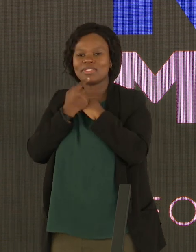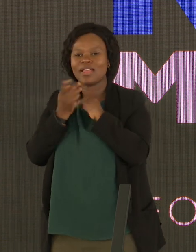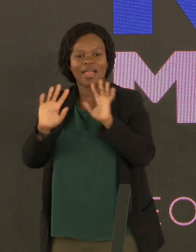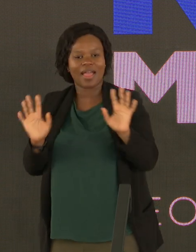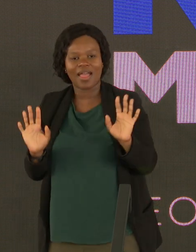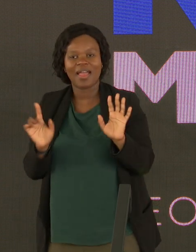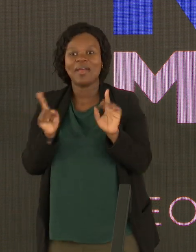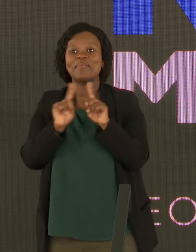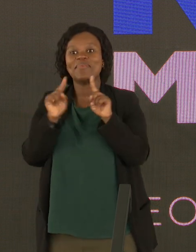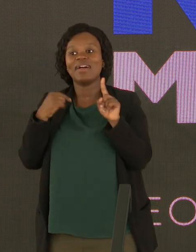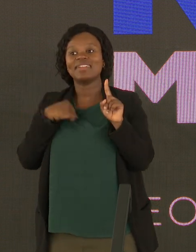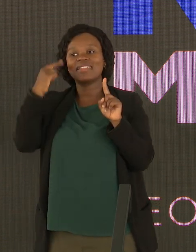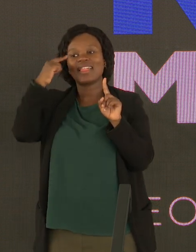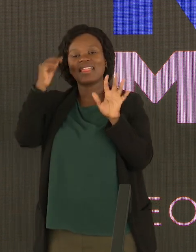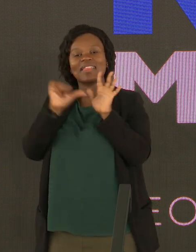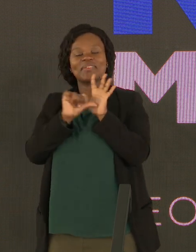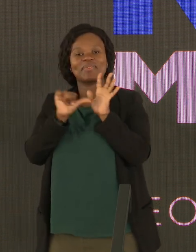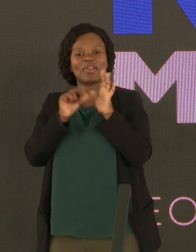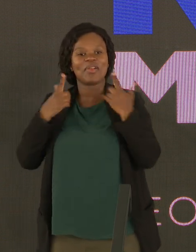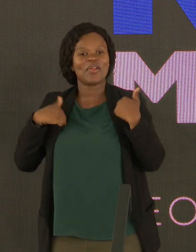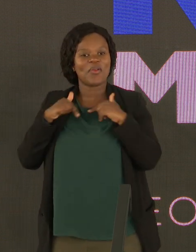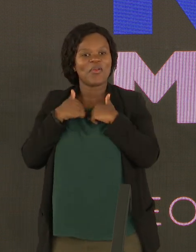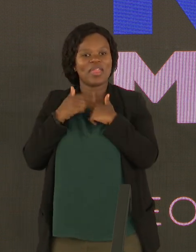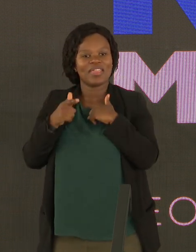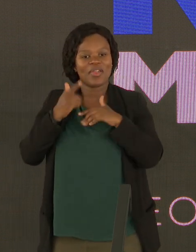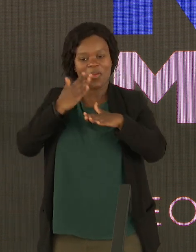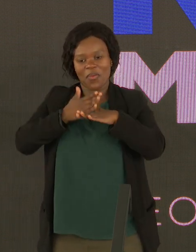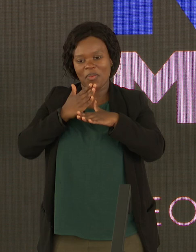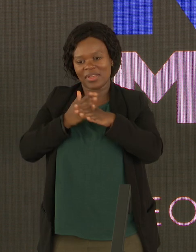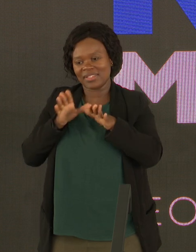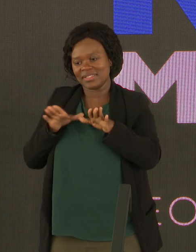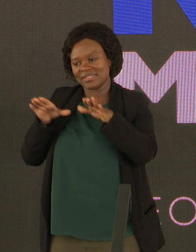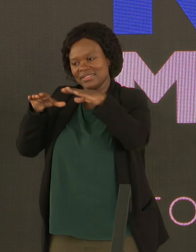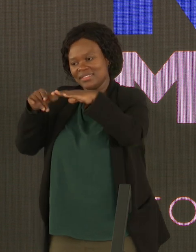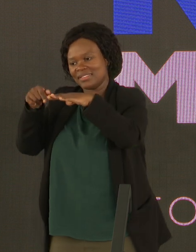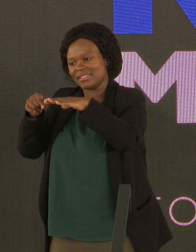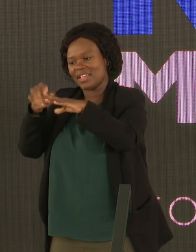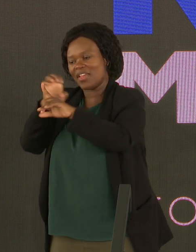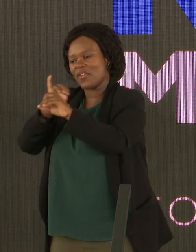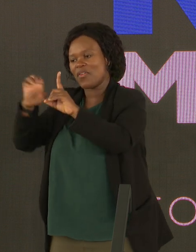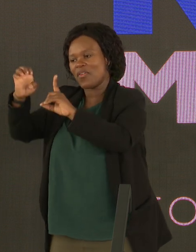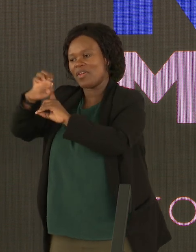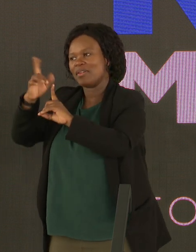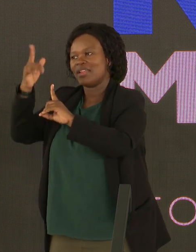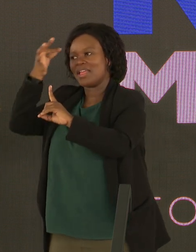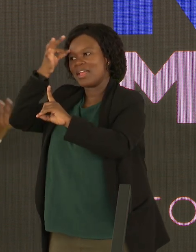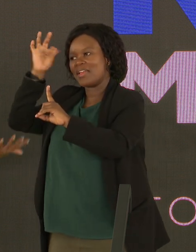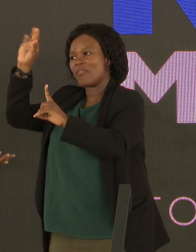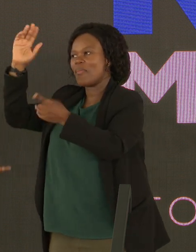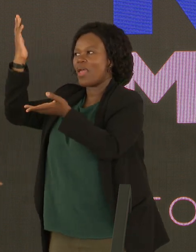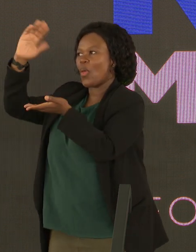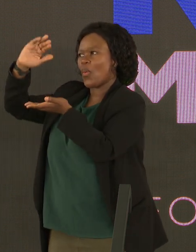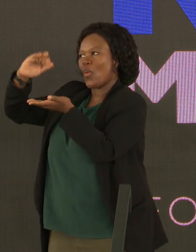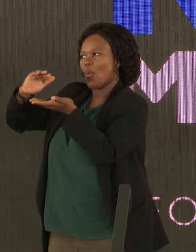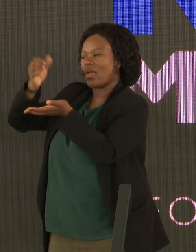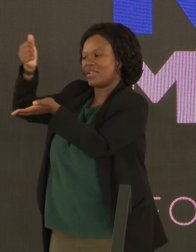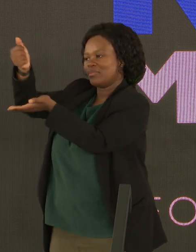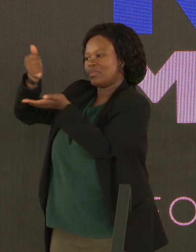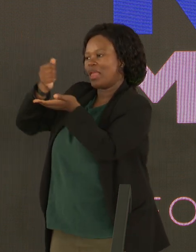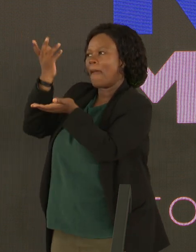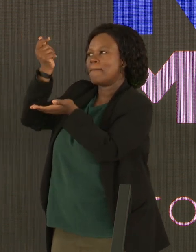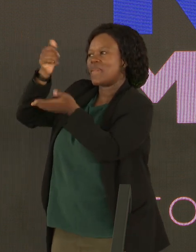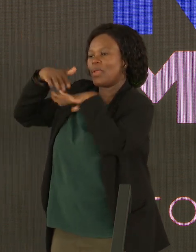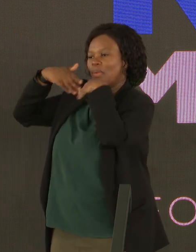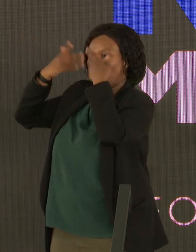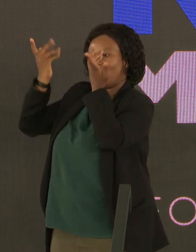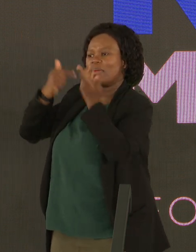important because as we operate in an environment where government is cutting budgets and government doesn't have money to do things, I